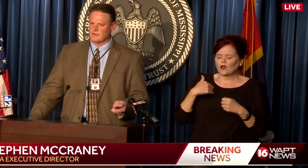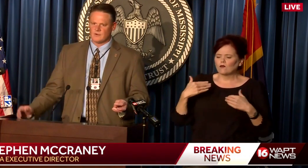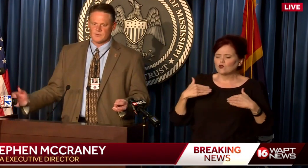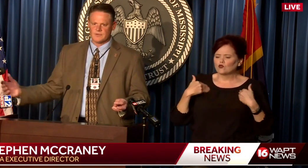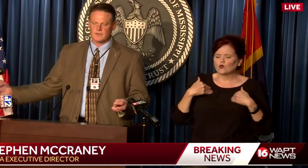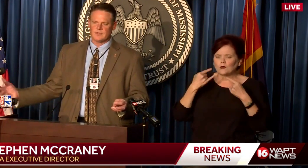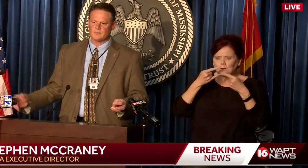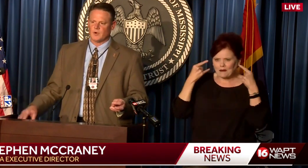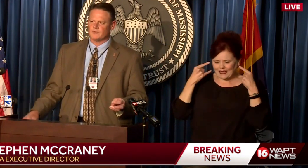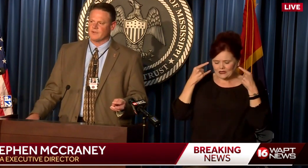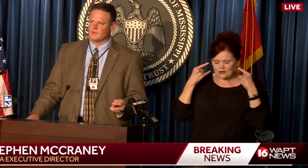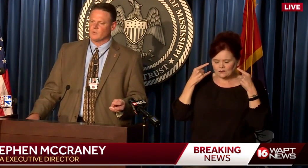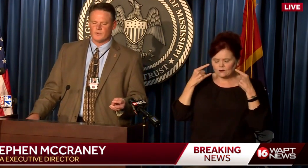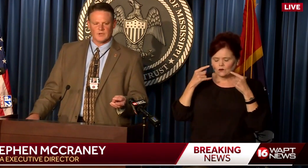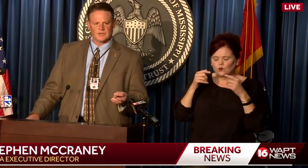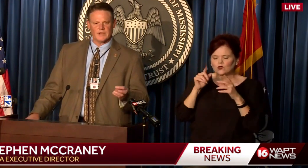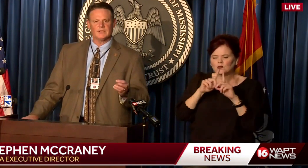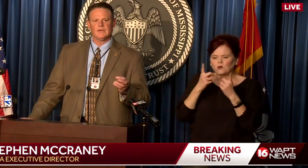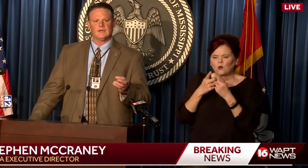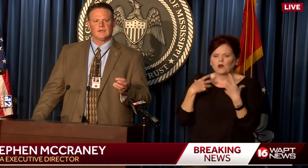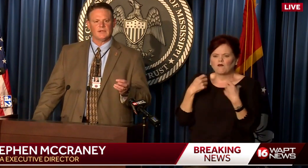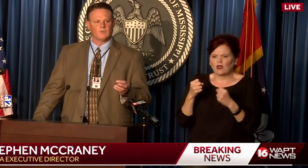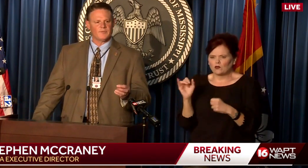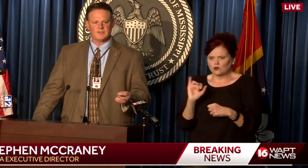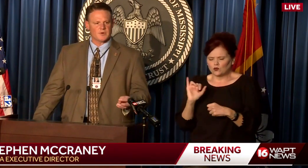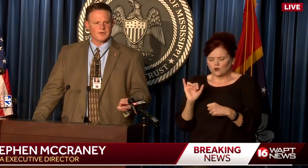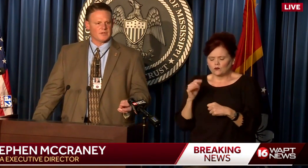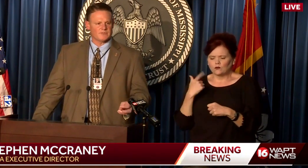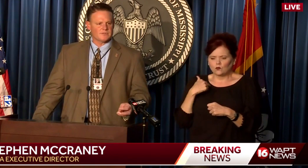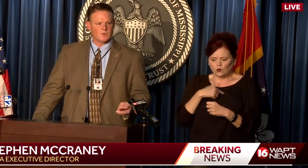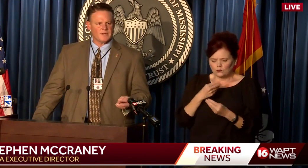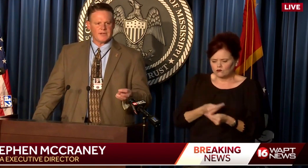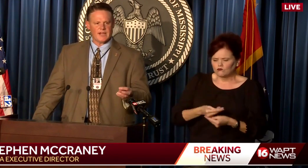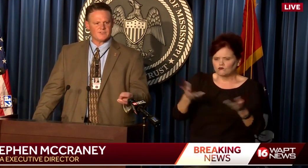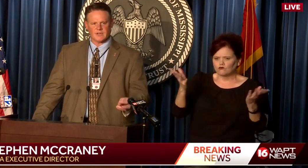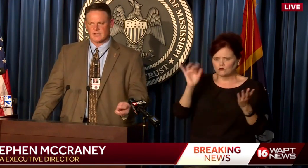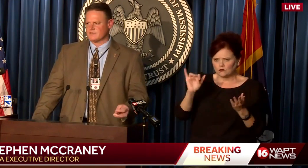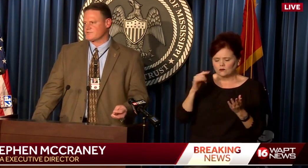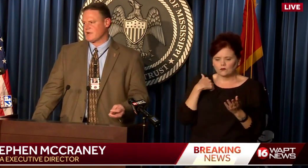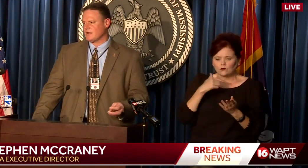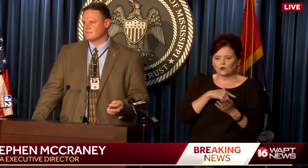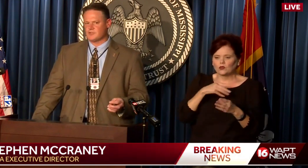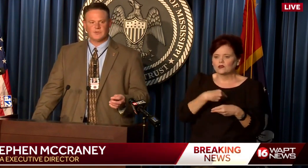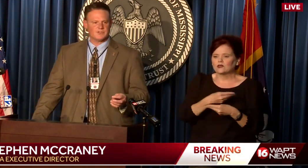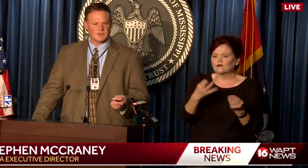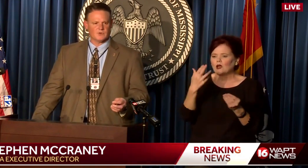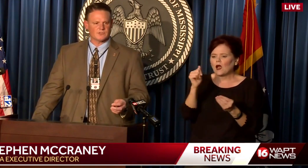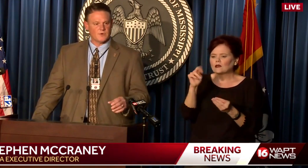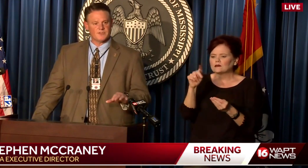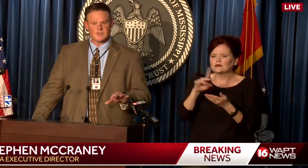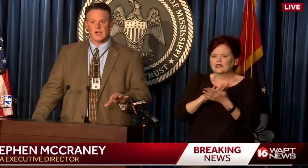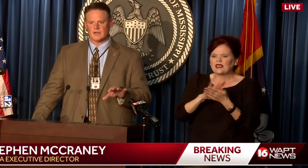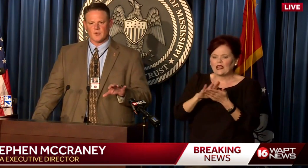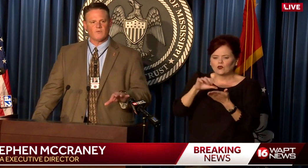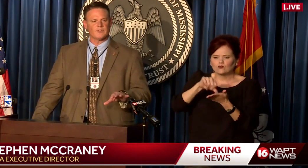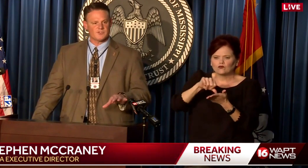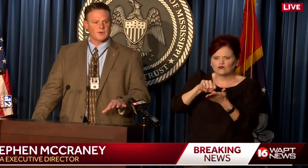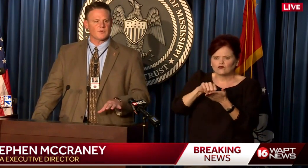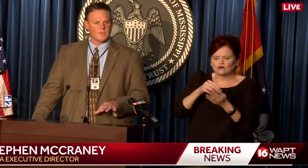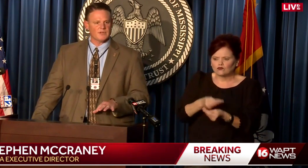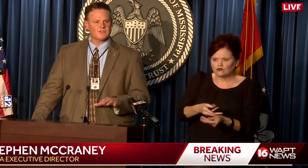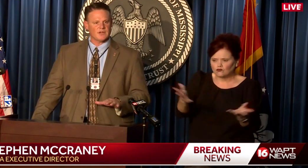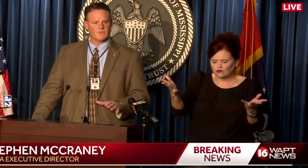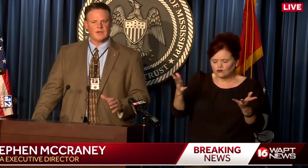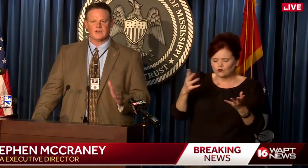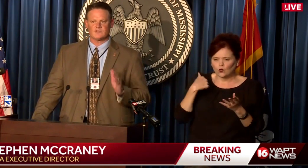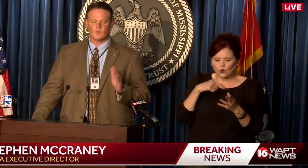on hand along with the Department of Health, what we looked at, and we've been distributing those. We've been getting hand sanitizers out to these schools. We've been stocking them over the